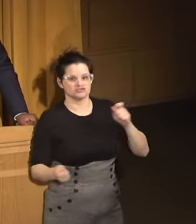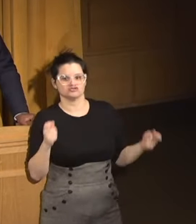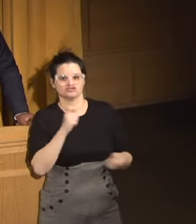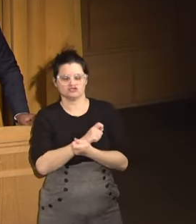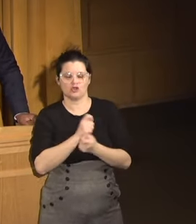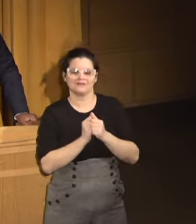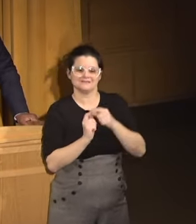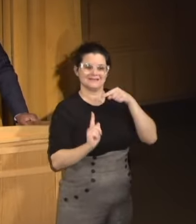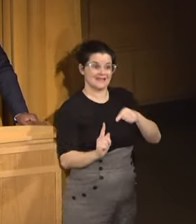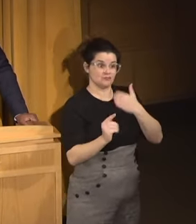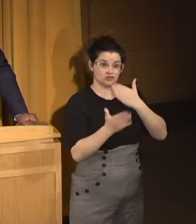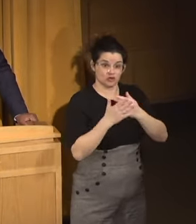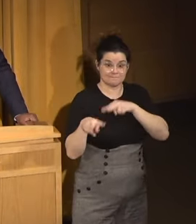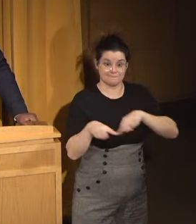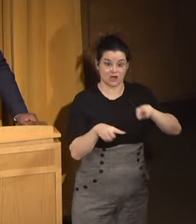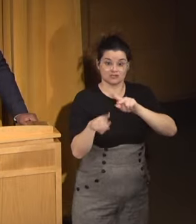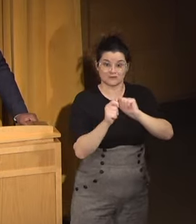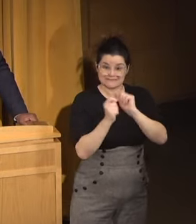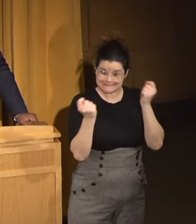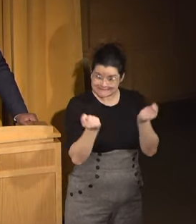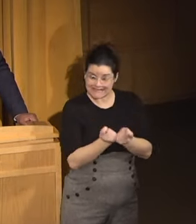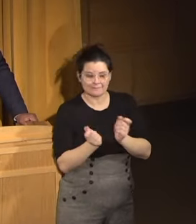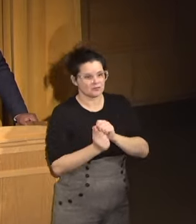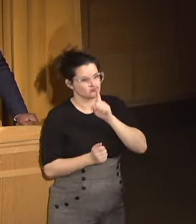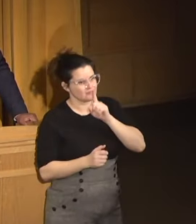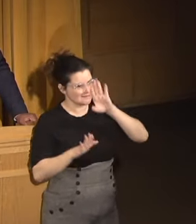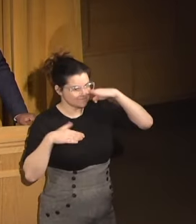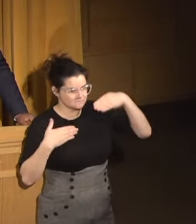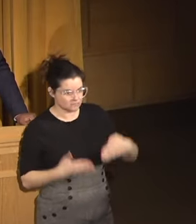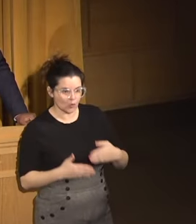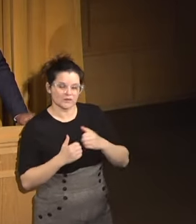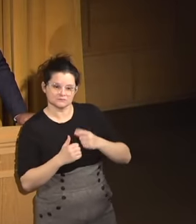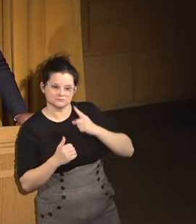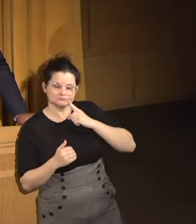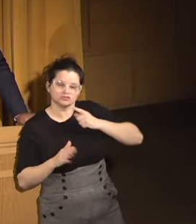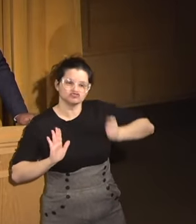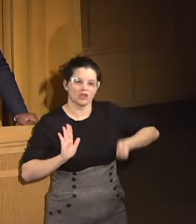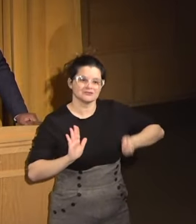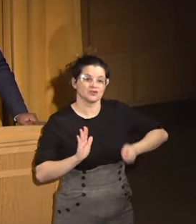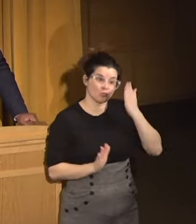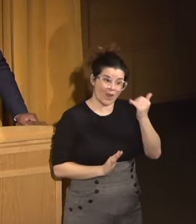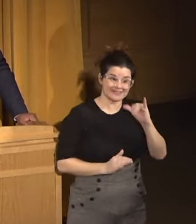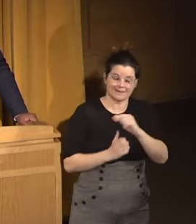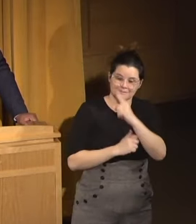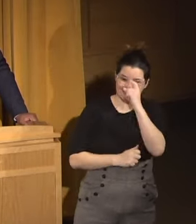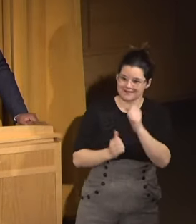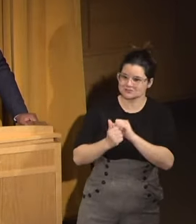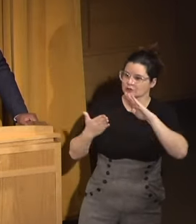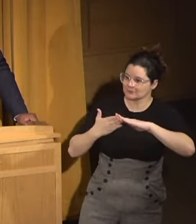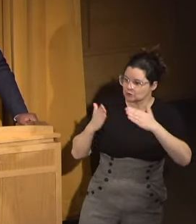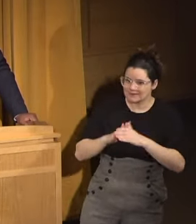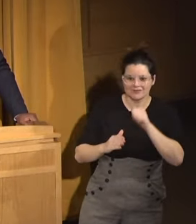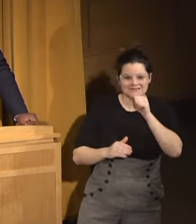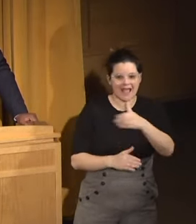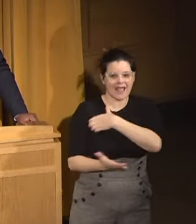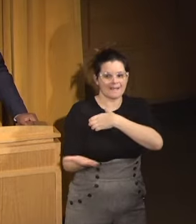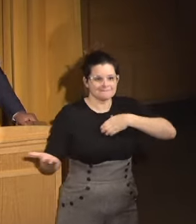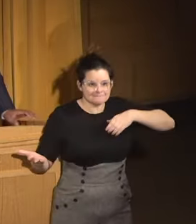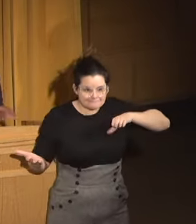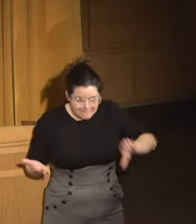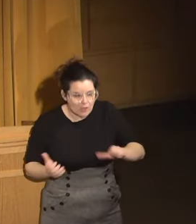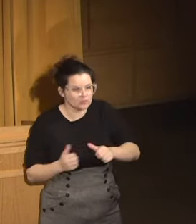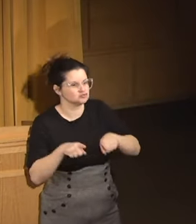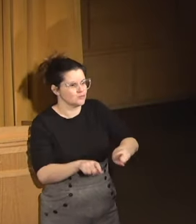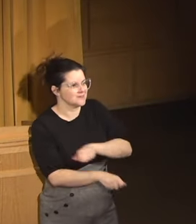a chief, even though they have a very good monitoring team and a really focused judge. Why is that? I think it's because community was not empowered during